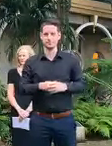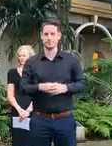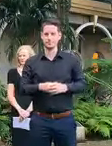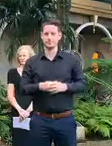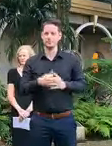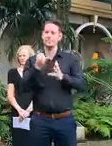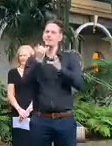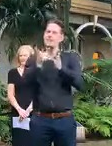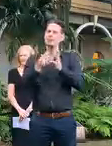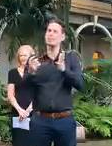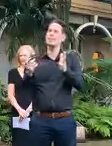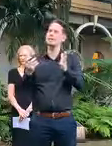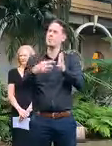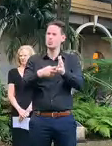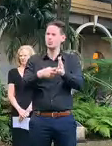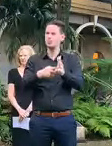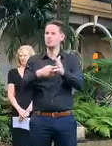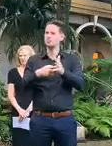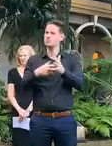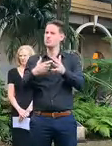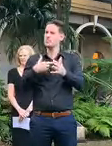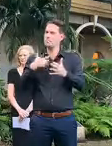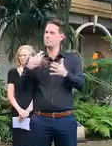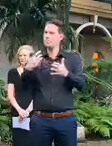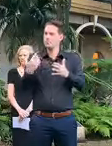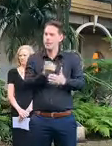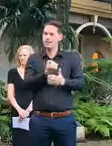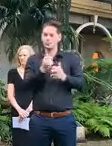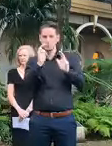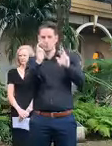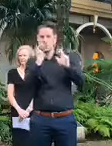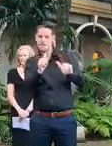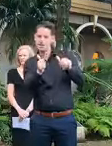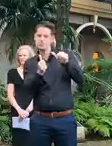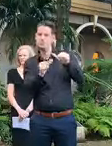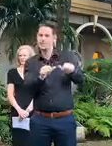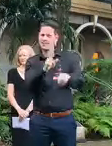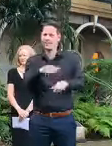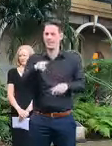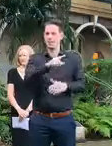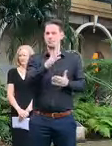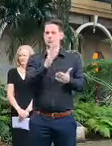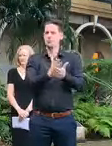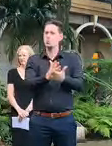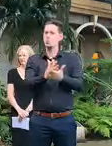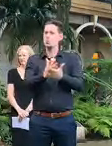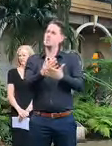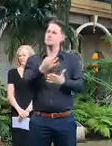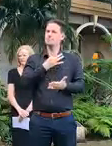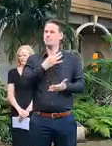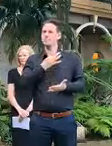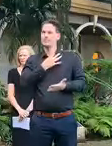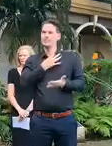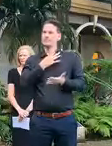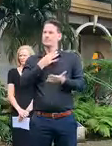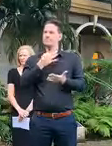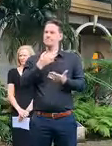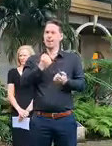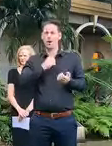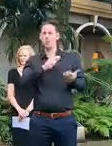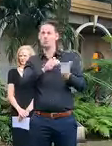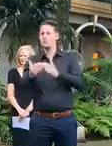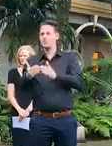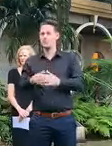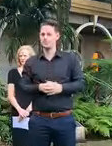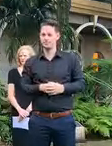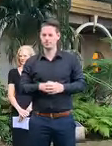very important that we protect during this time some of the most vulnerable members of our community. We